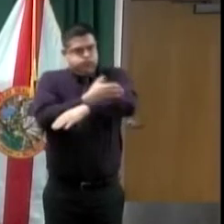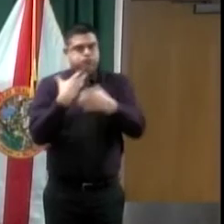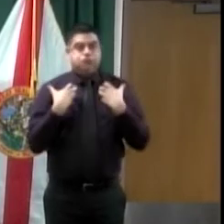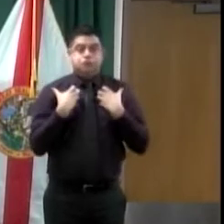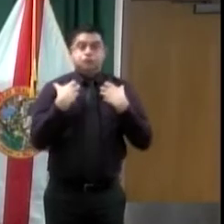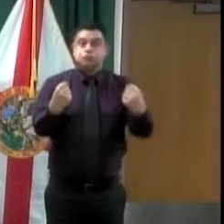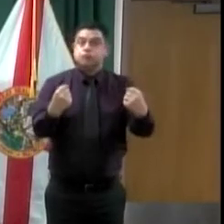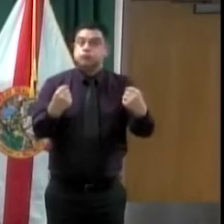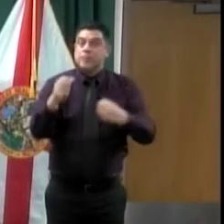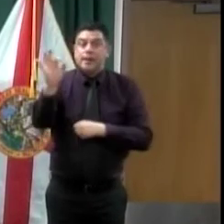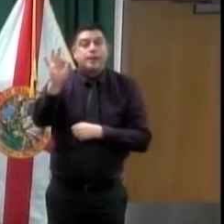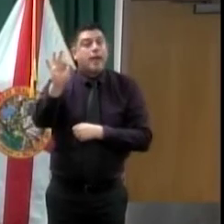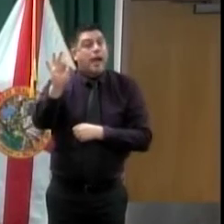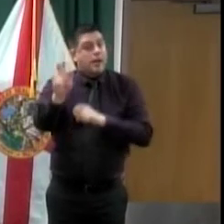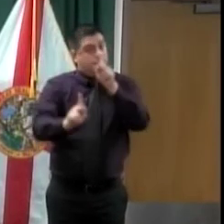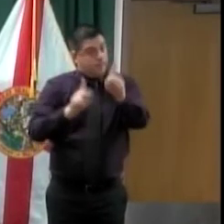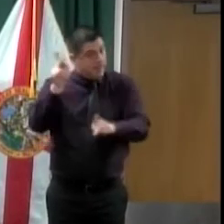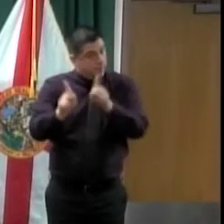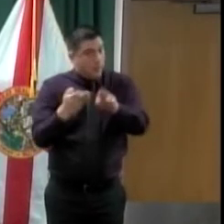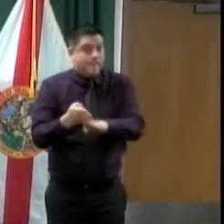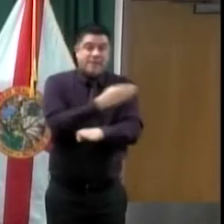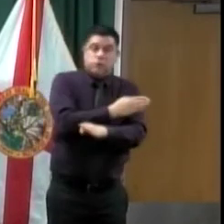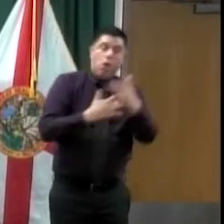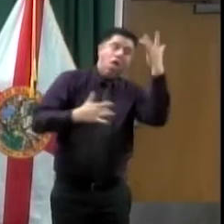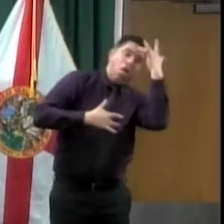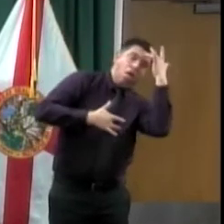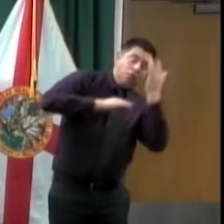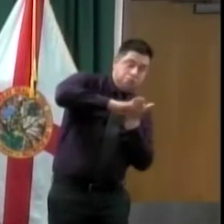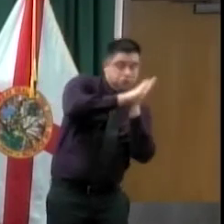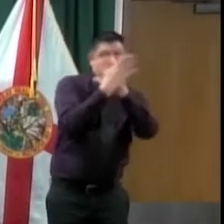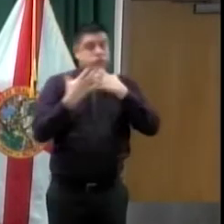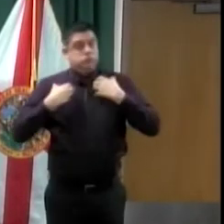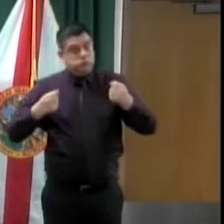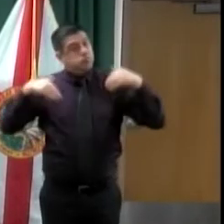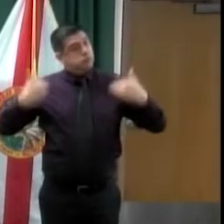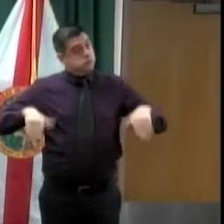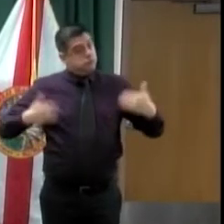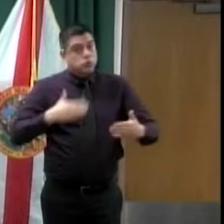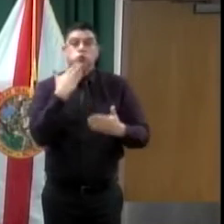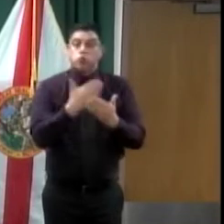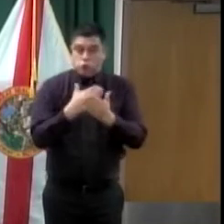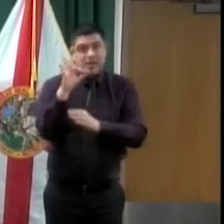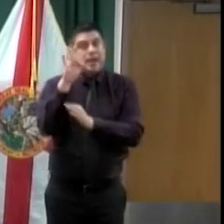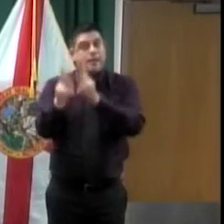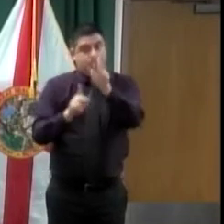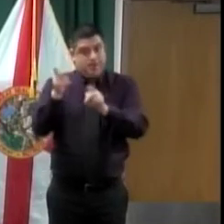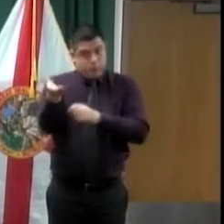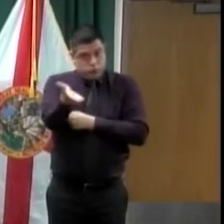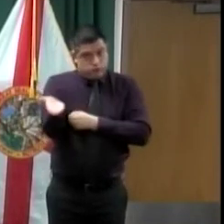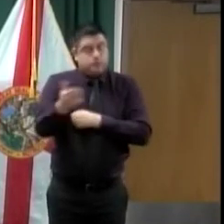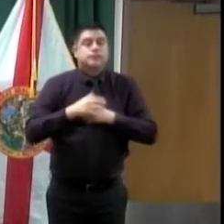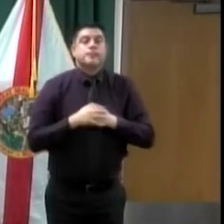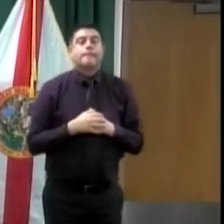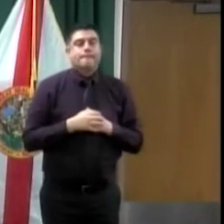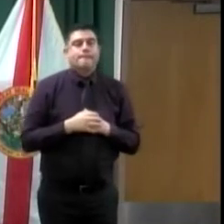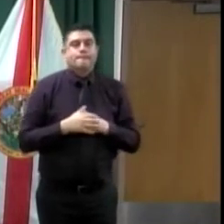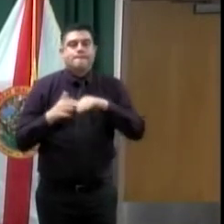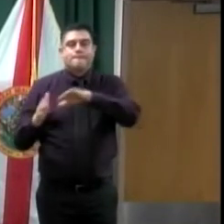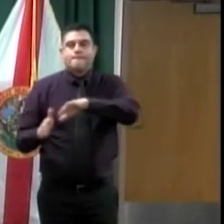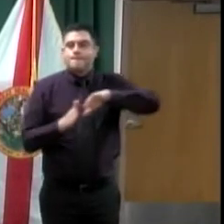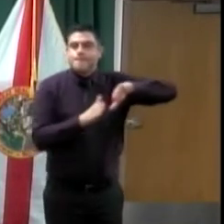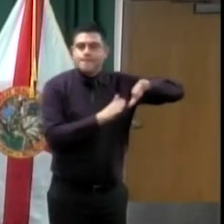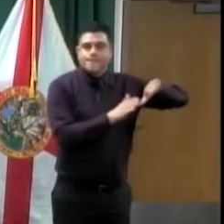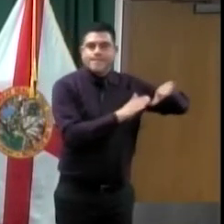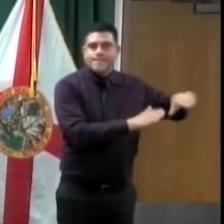some good news out in our community. Currently, we have 347